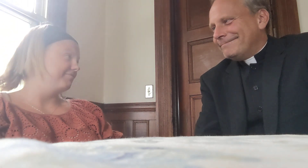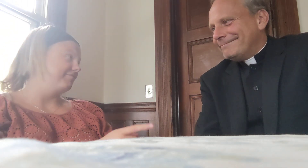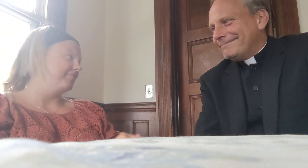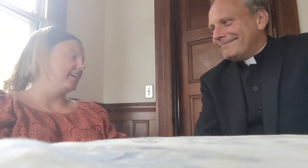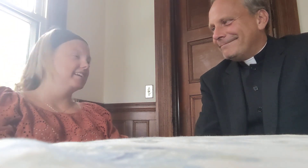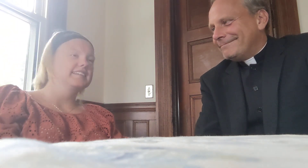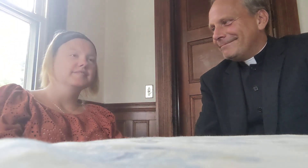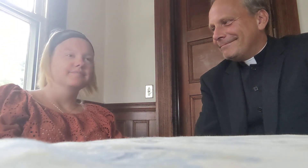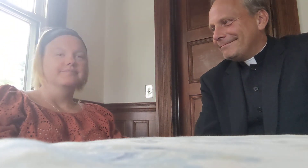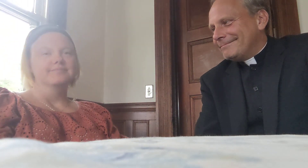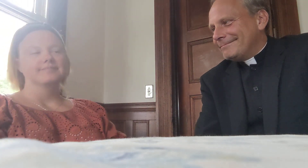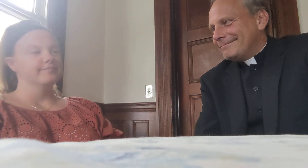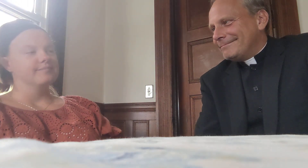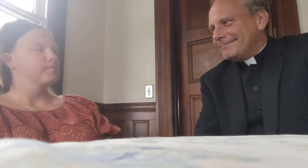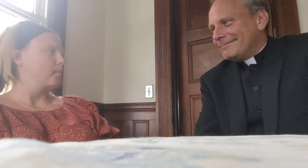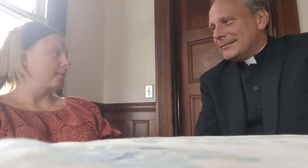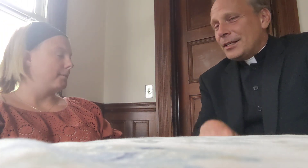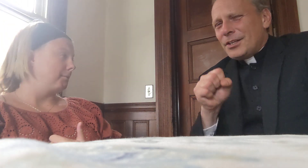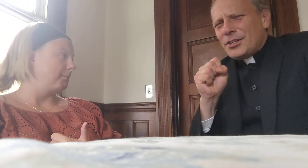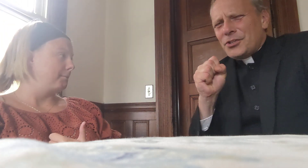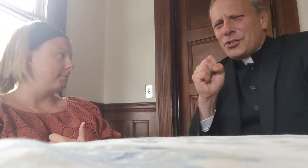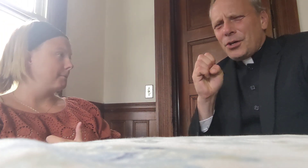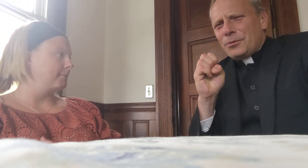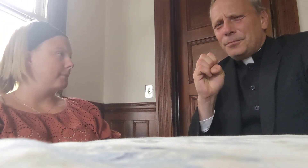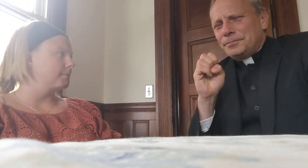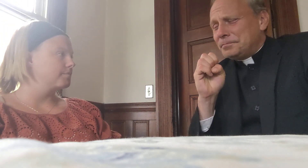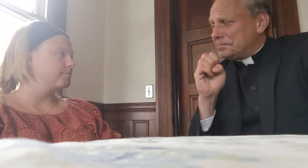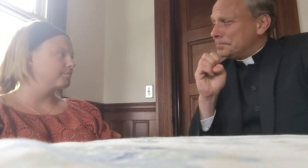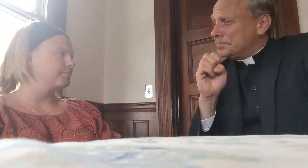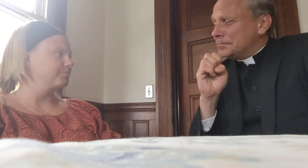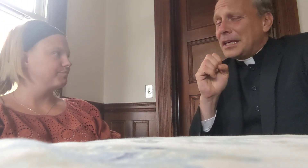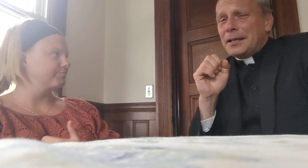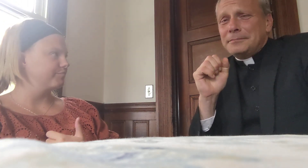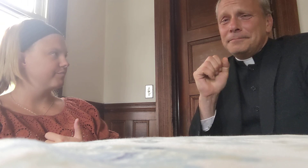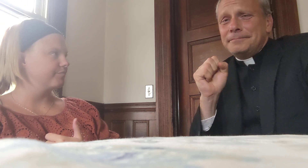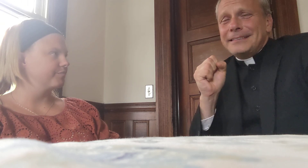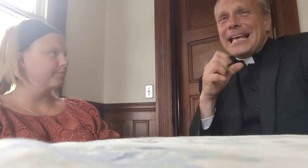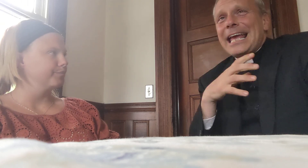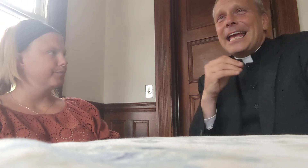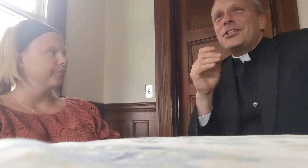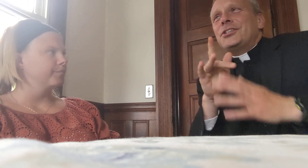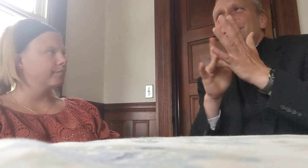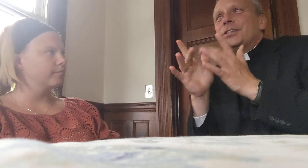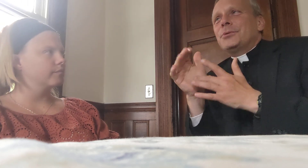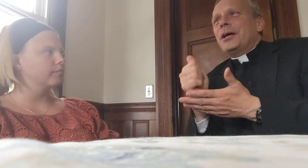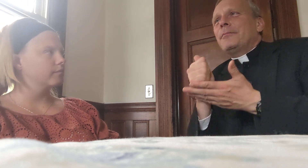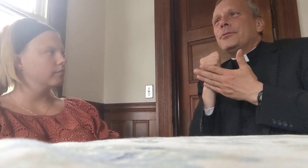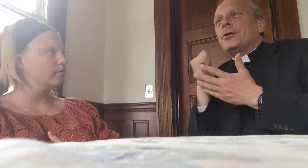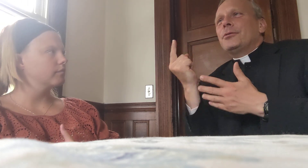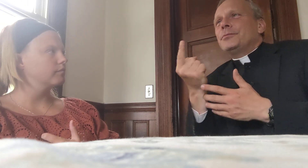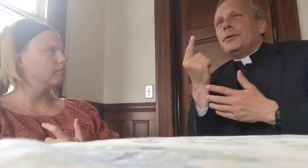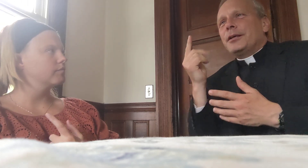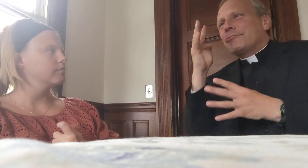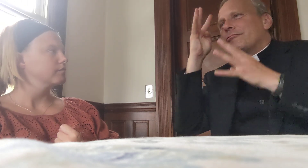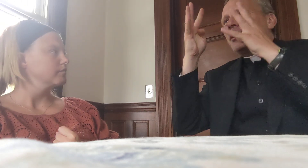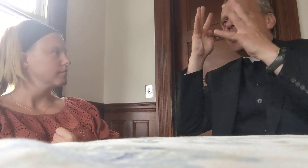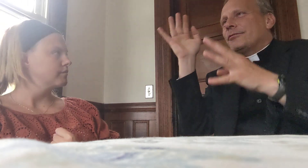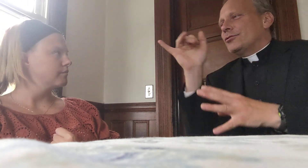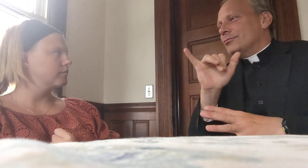so, yeah, and Jesus will help us always be, like, creative, too,